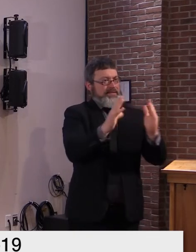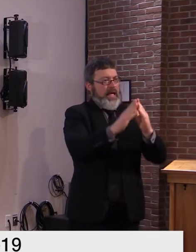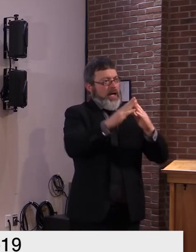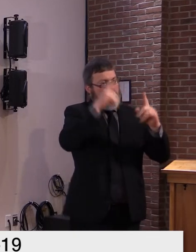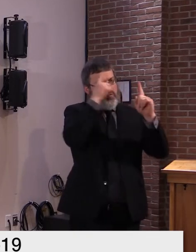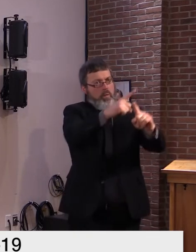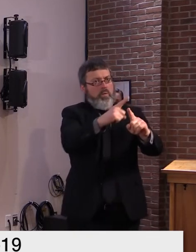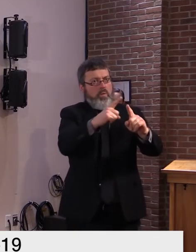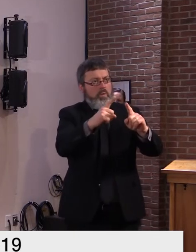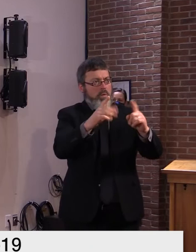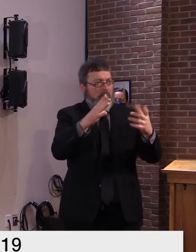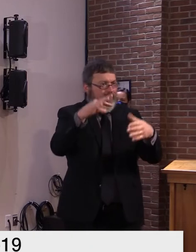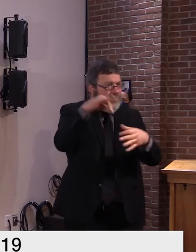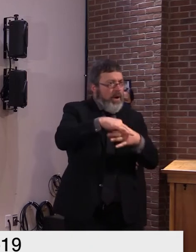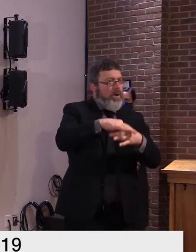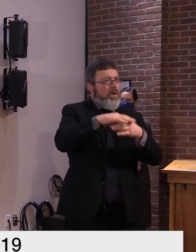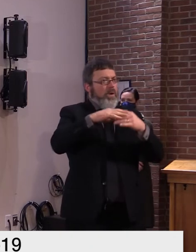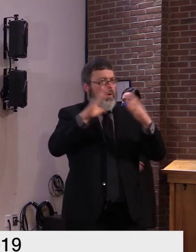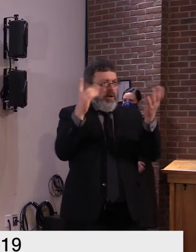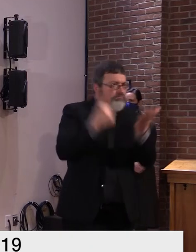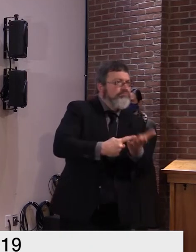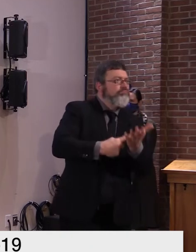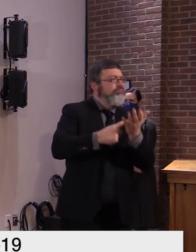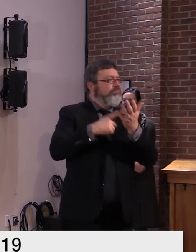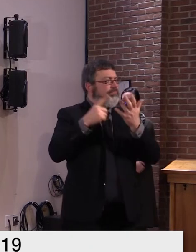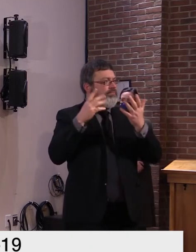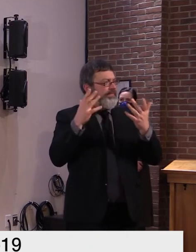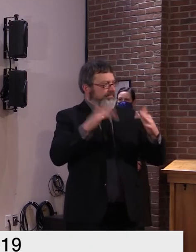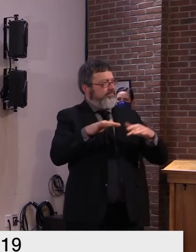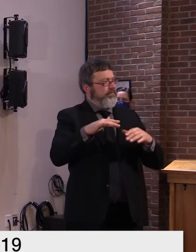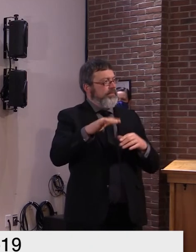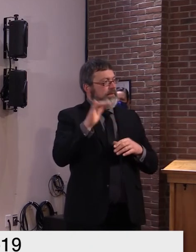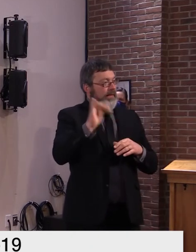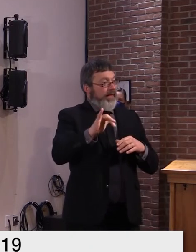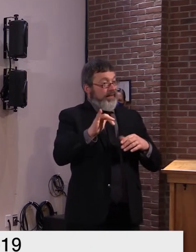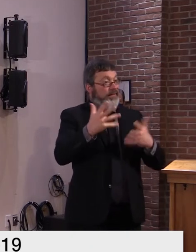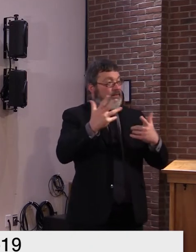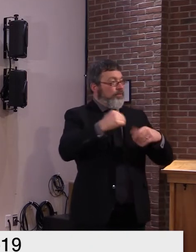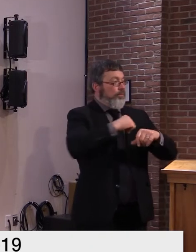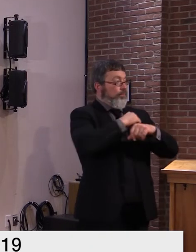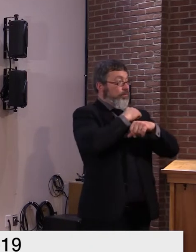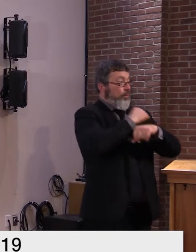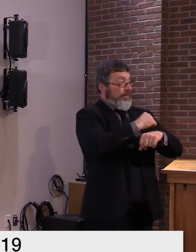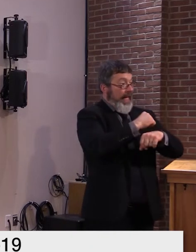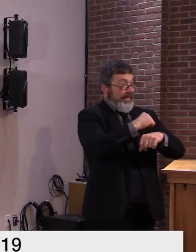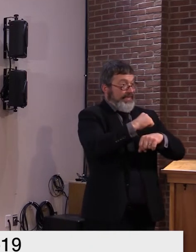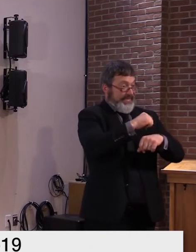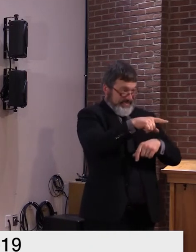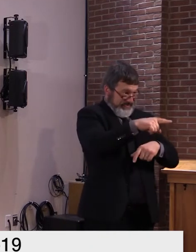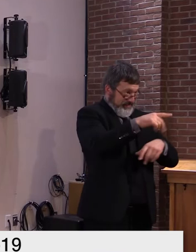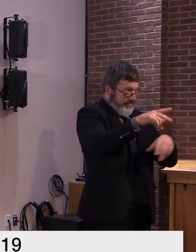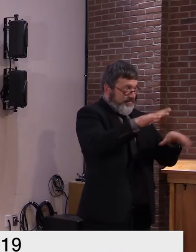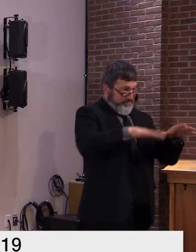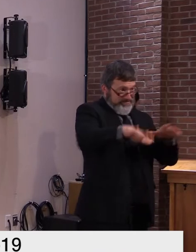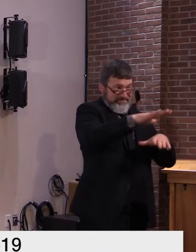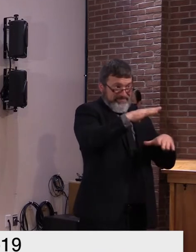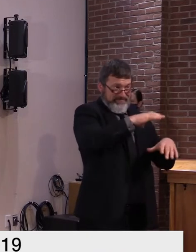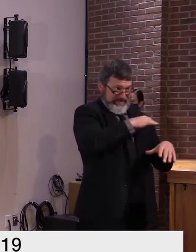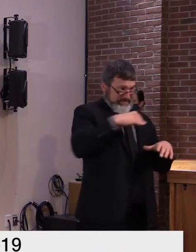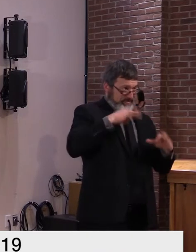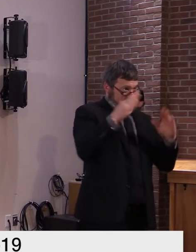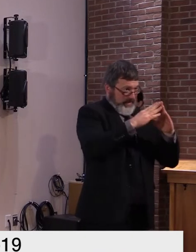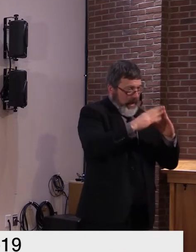uh the process uh as well as uh protect our constituents and uh and i think that we all have that in mind so